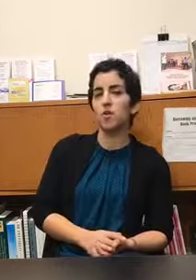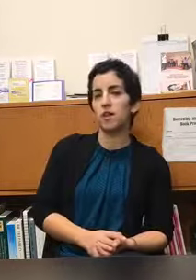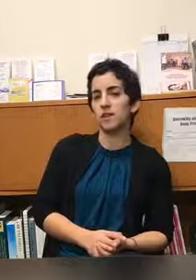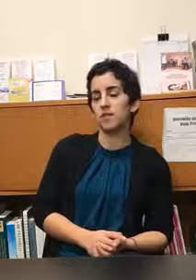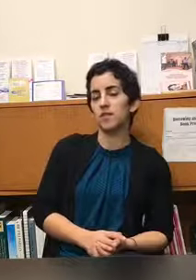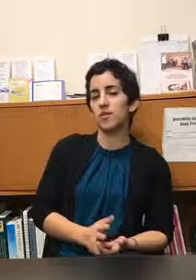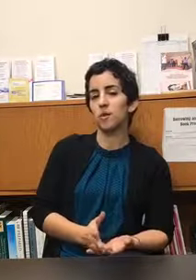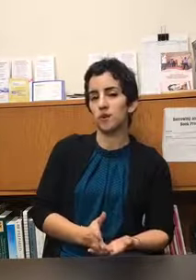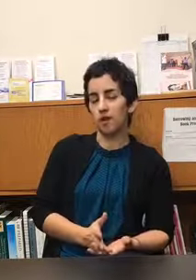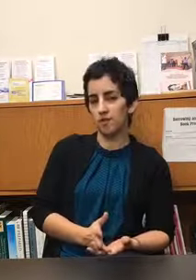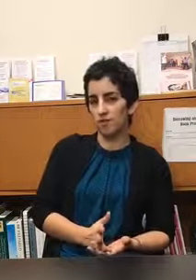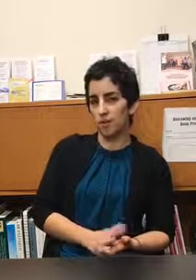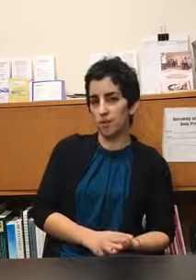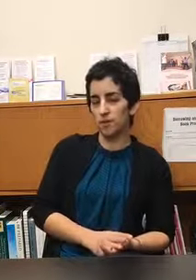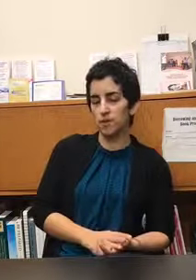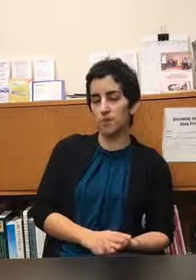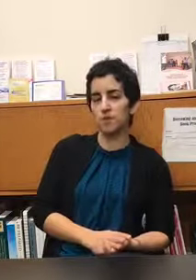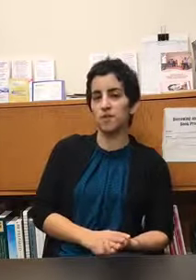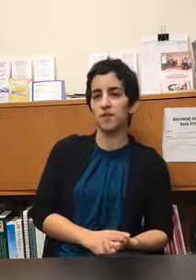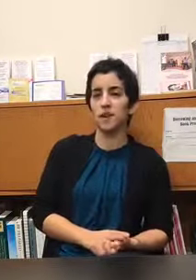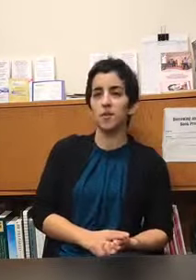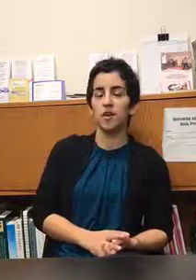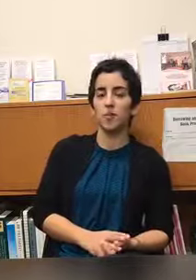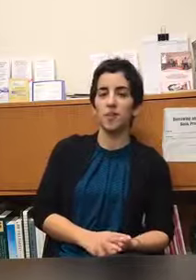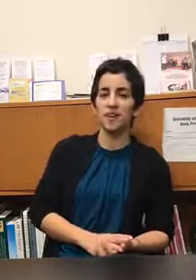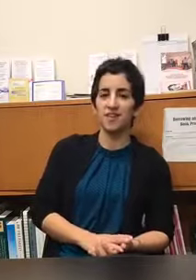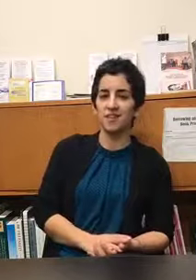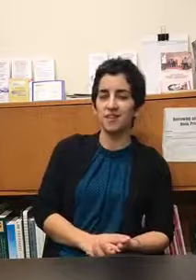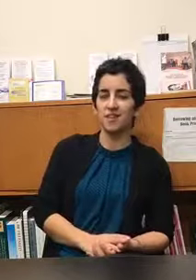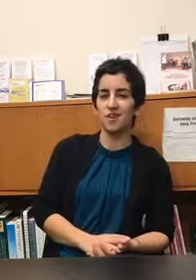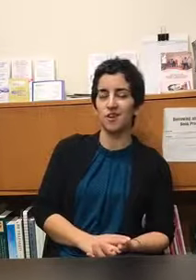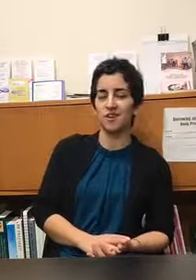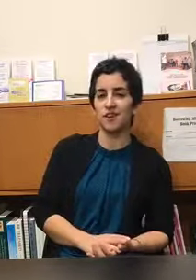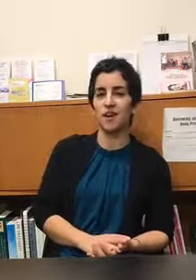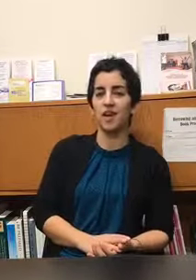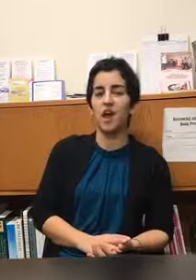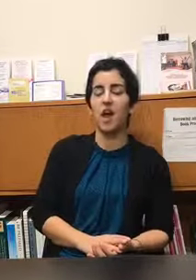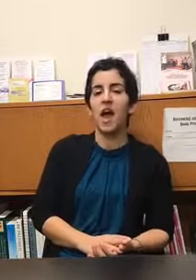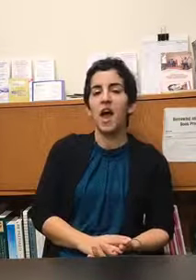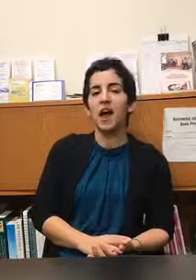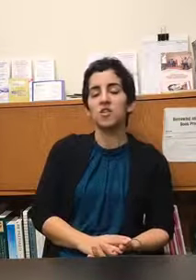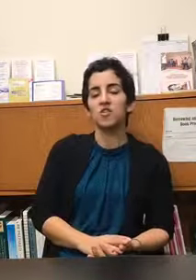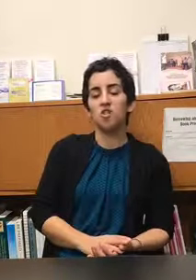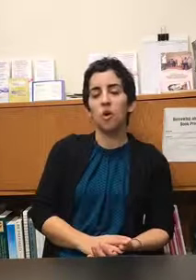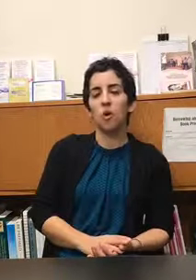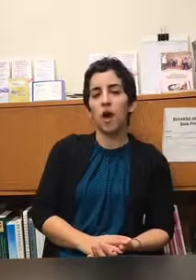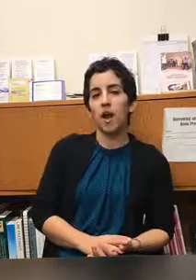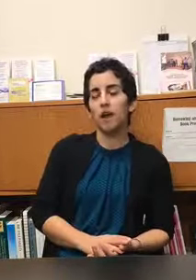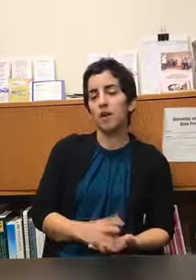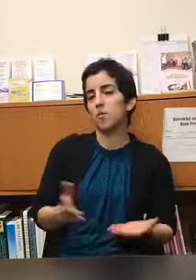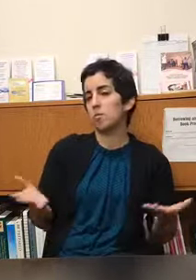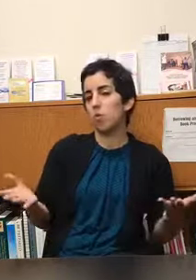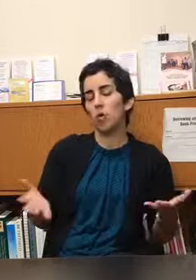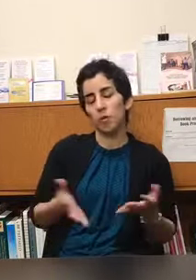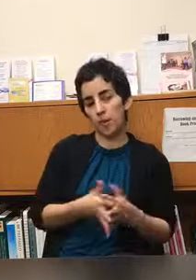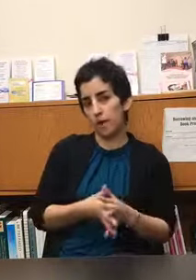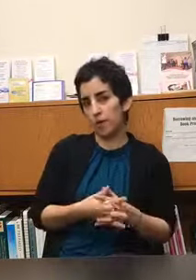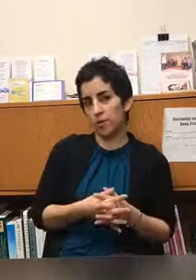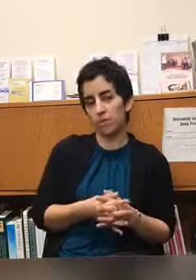a licensed creative arts therapist which is a psychotherapy license in New York State and so I work primarily with